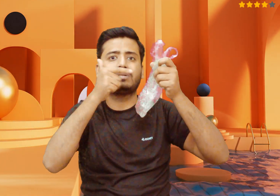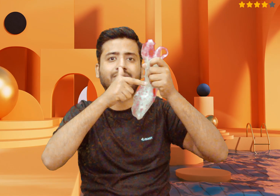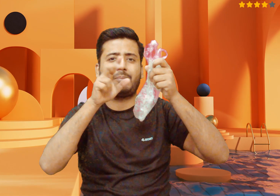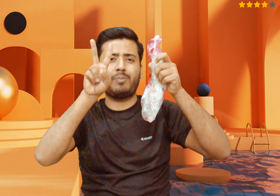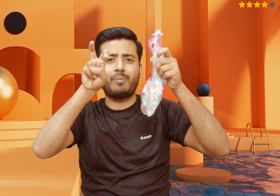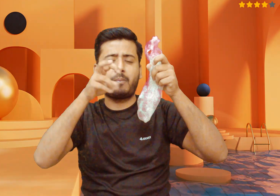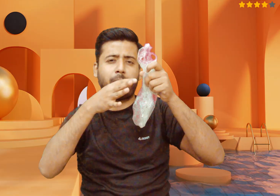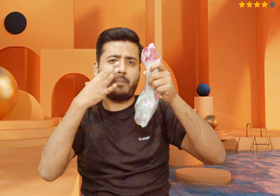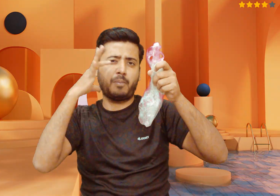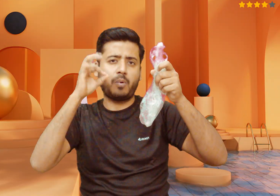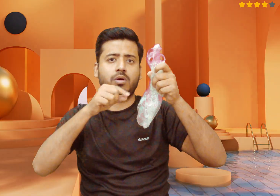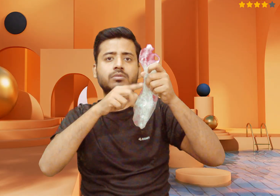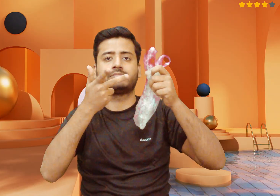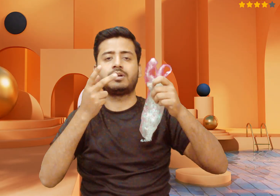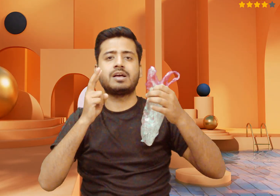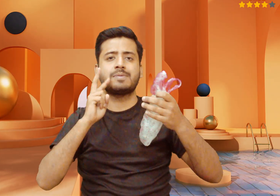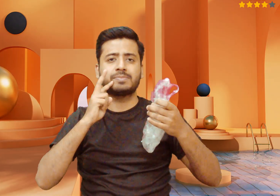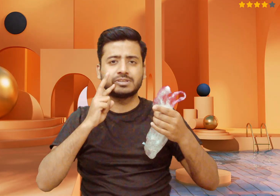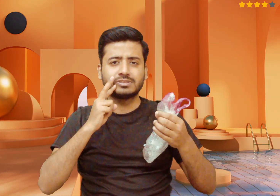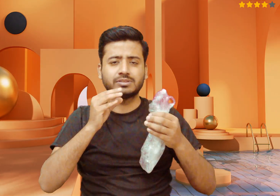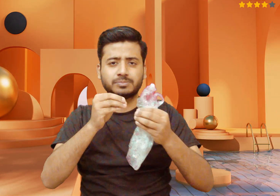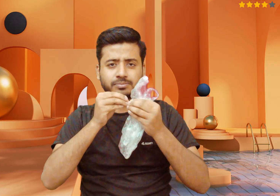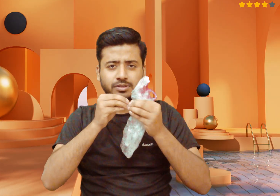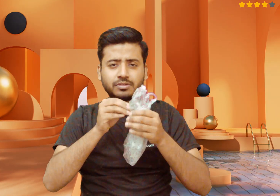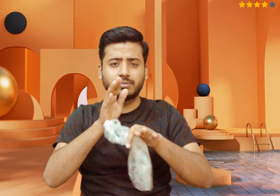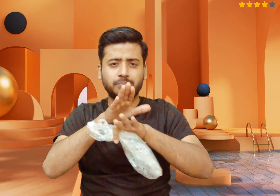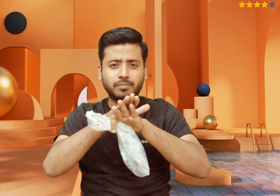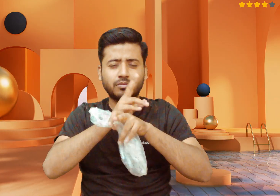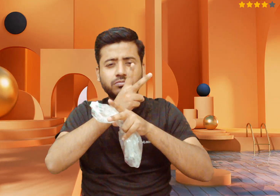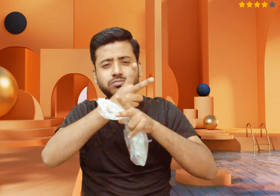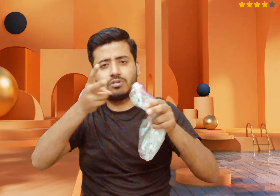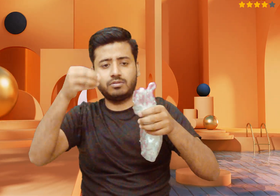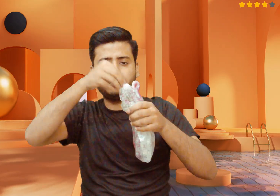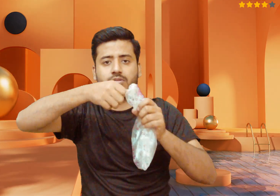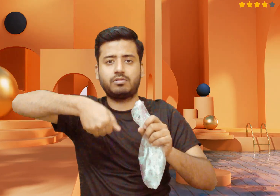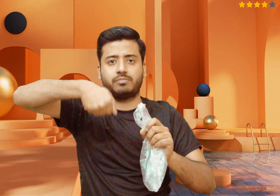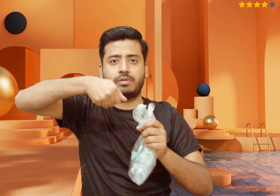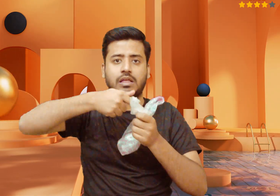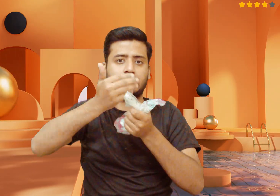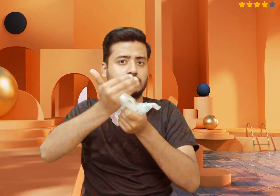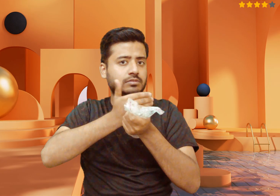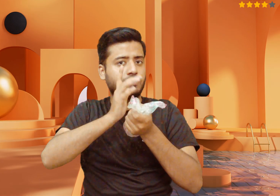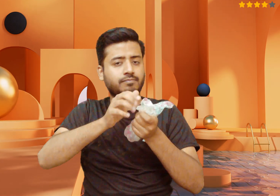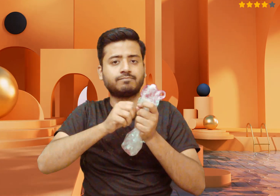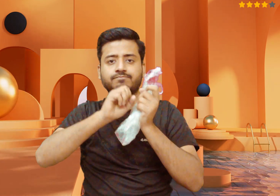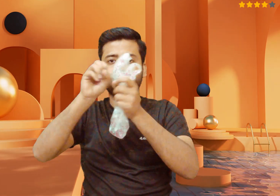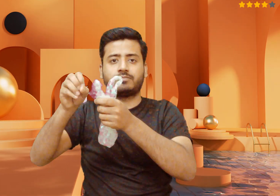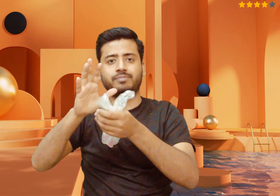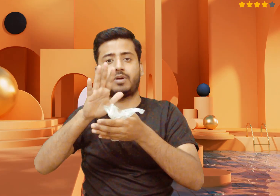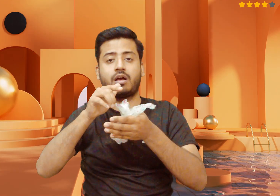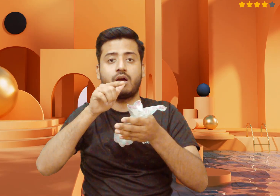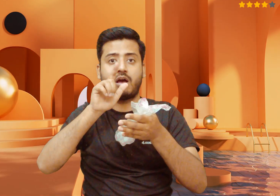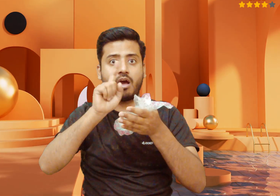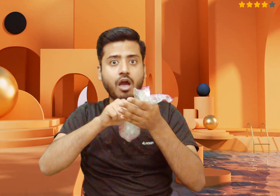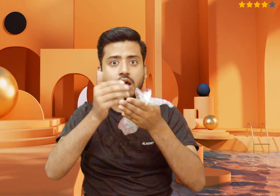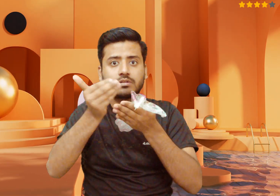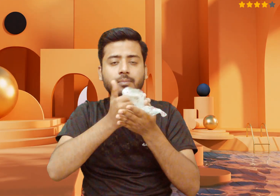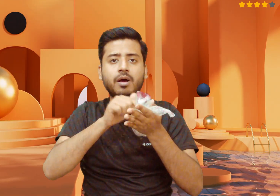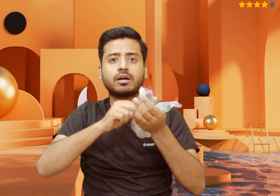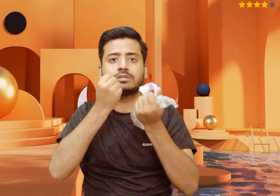entangled in or ingest plastic bags, leading to injuries, starvation, or drowning. Toxic chemicals. Black